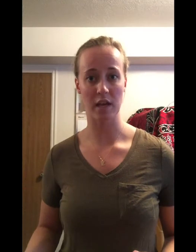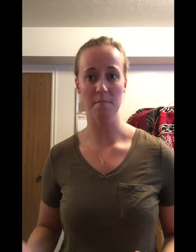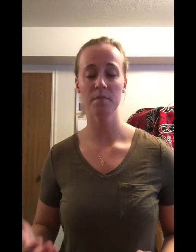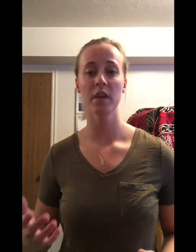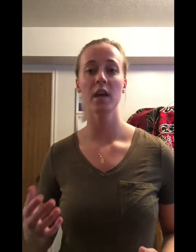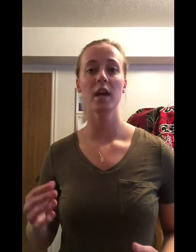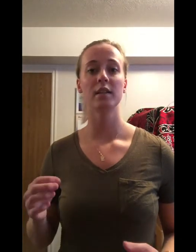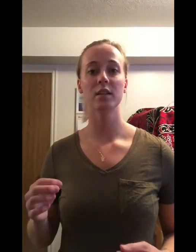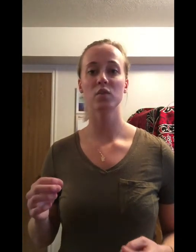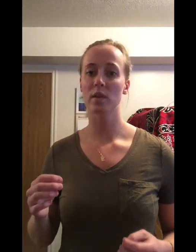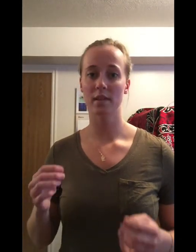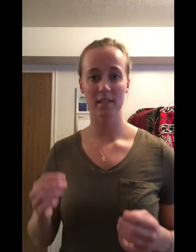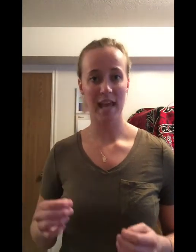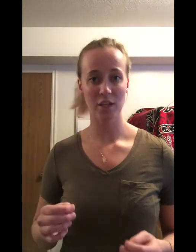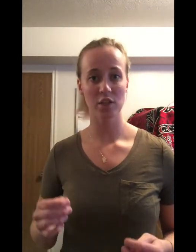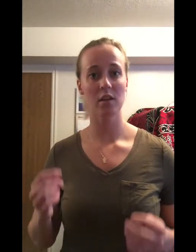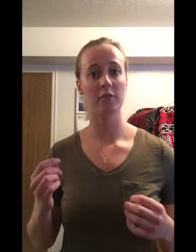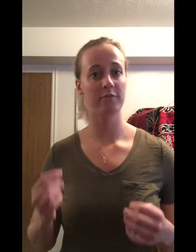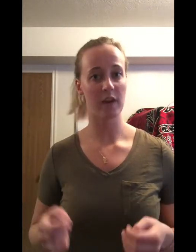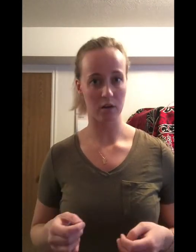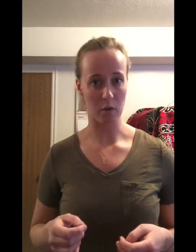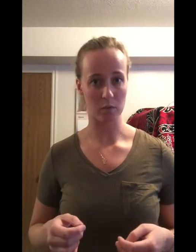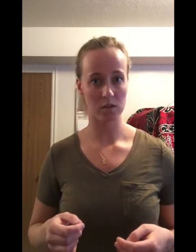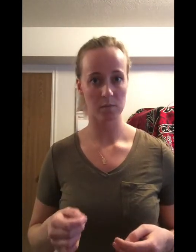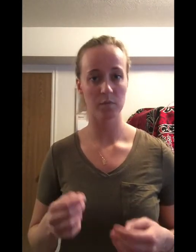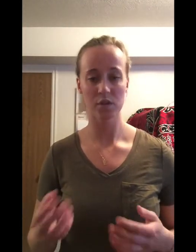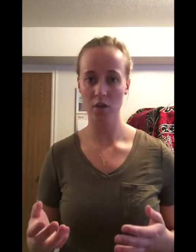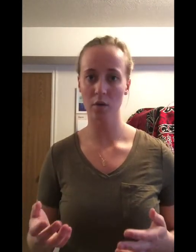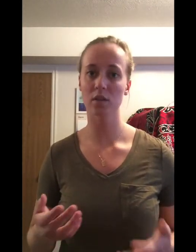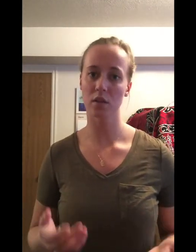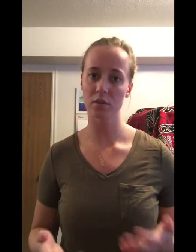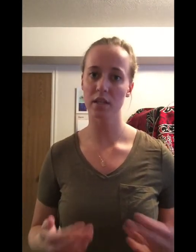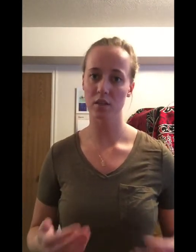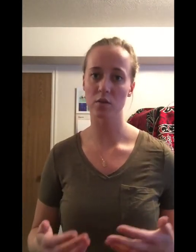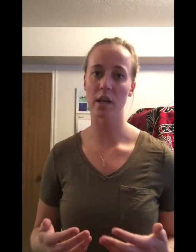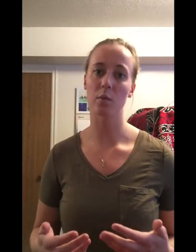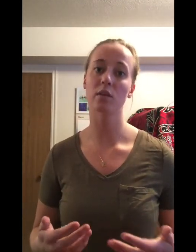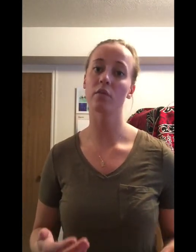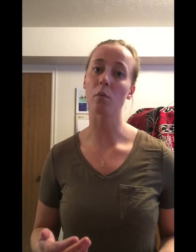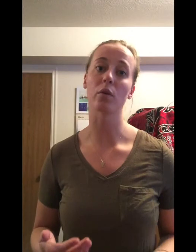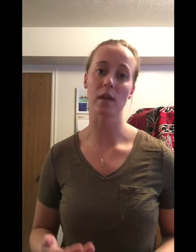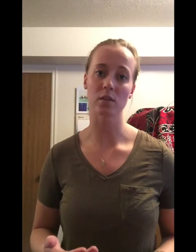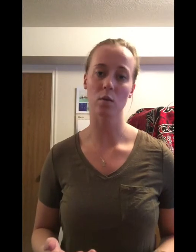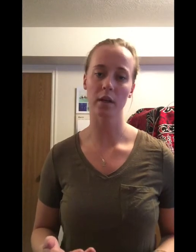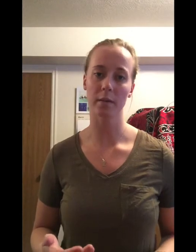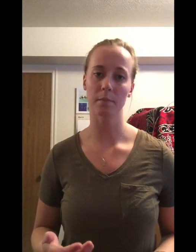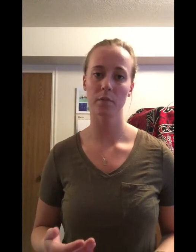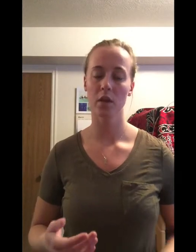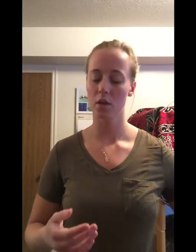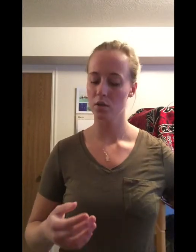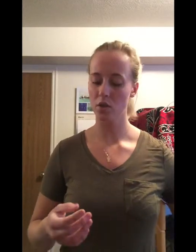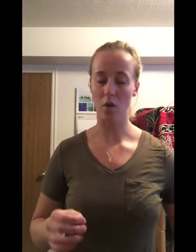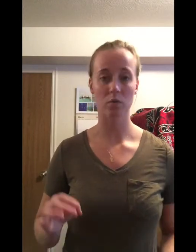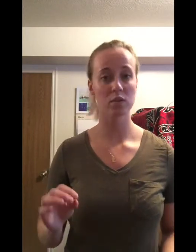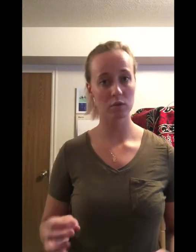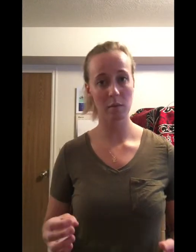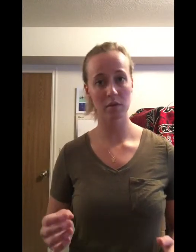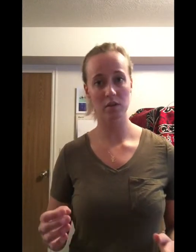name, deals with the detection of pheromones. So it's closely associated with the vomer of nasal organ. So to remember this